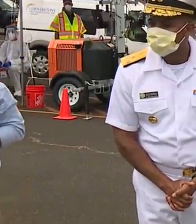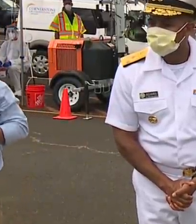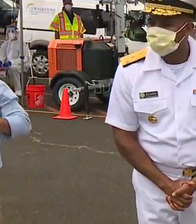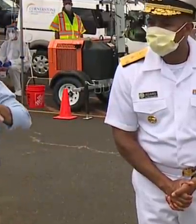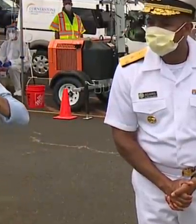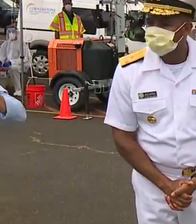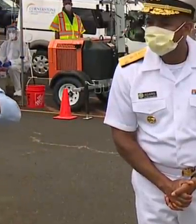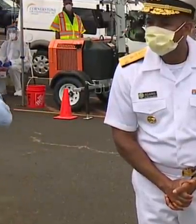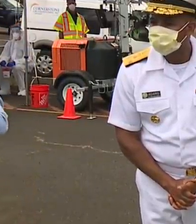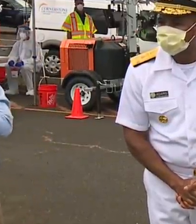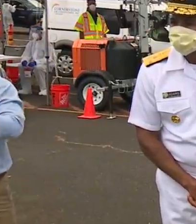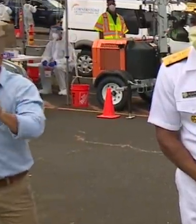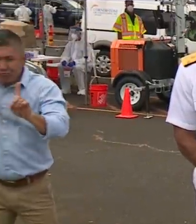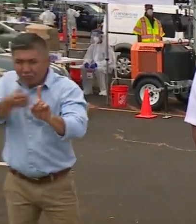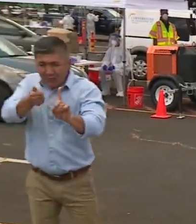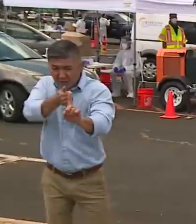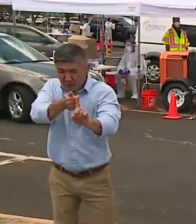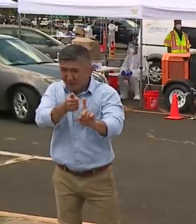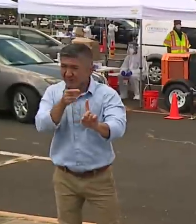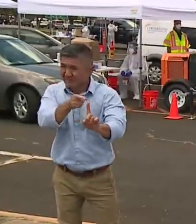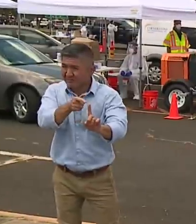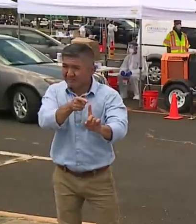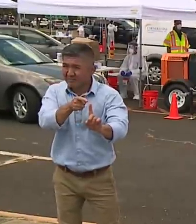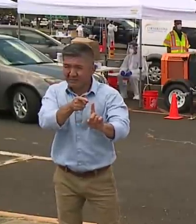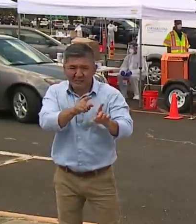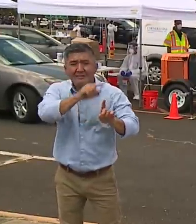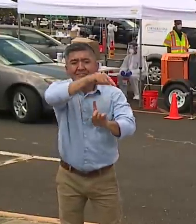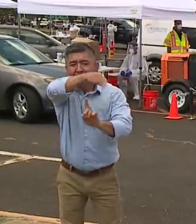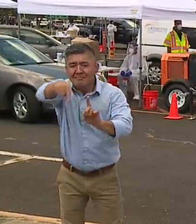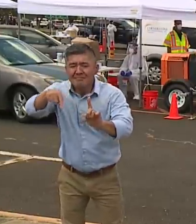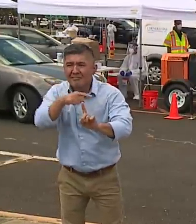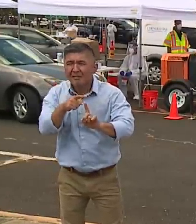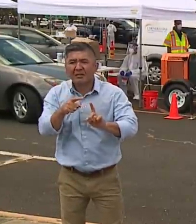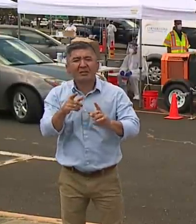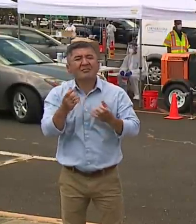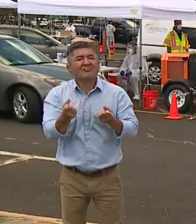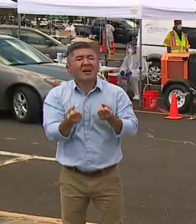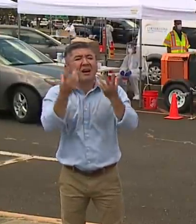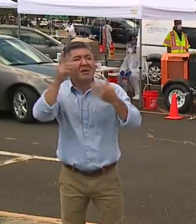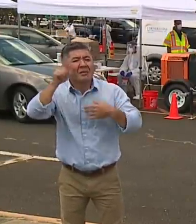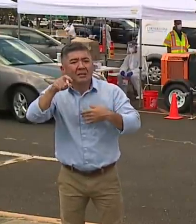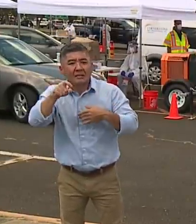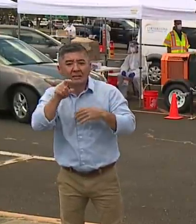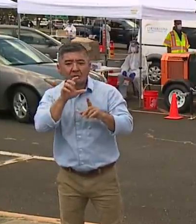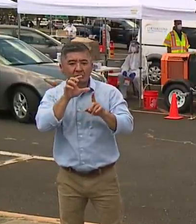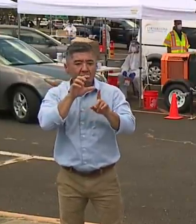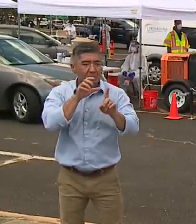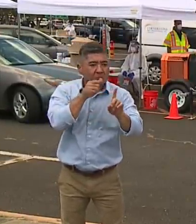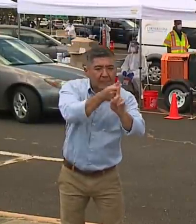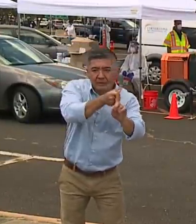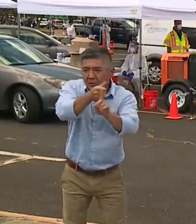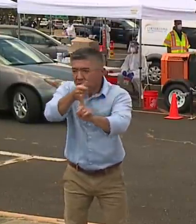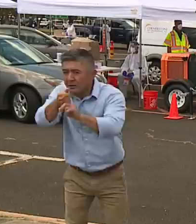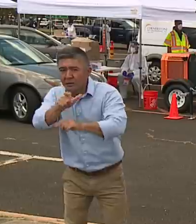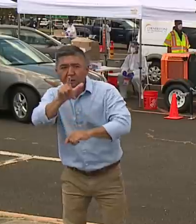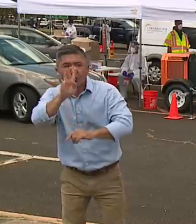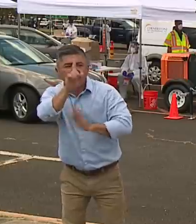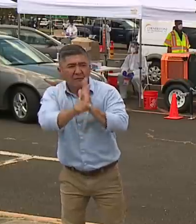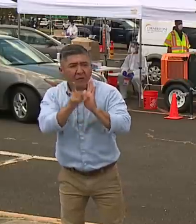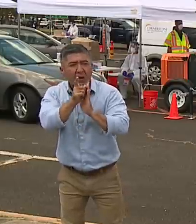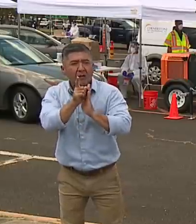need to medically and then for everyone to have people out of their experience? And where are they